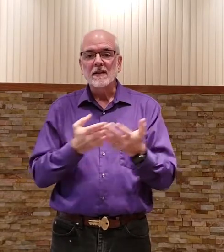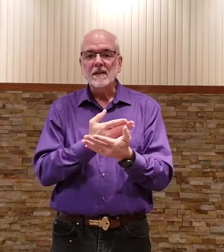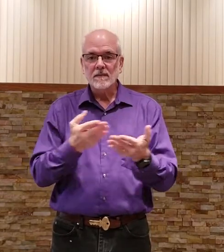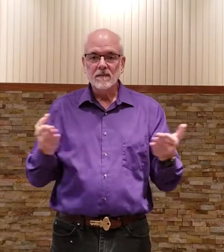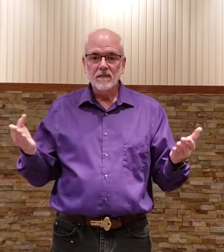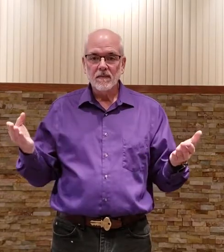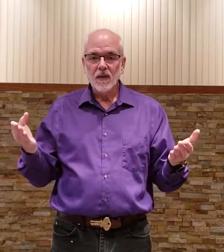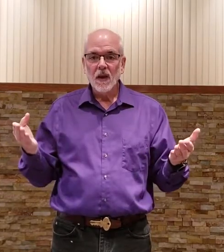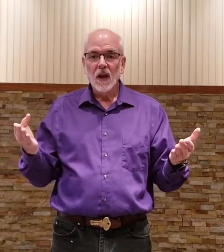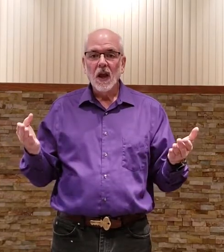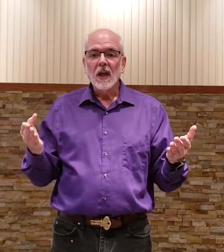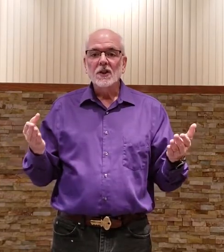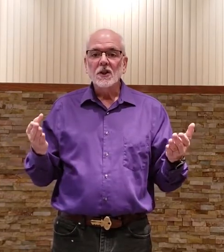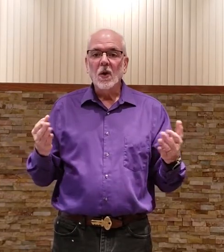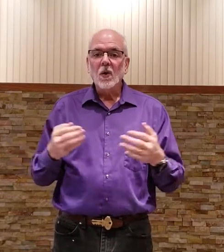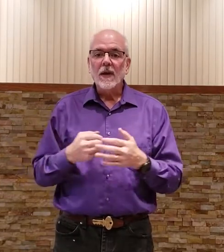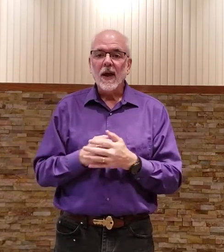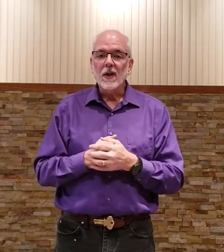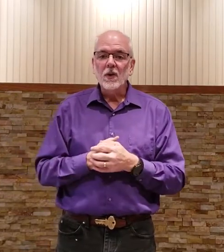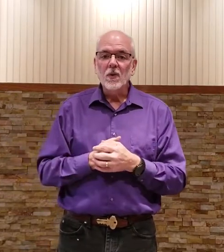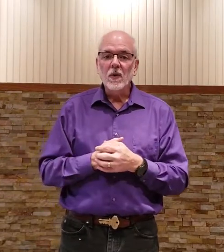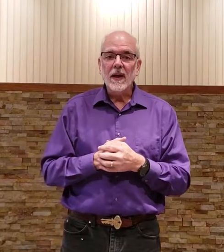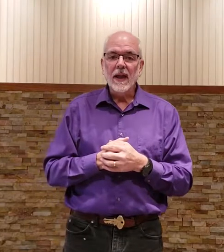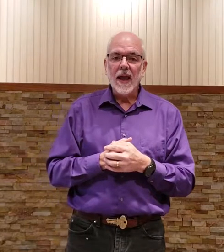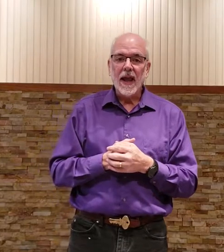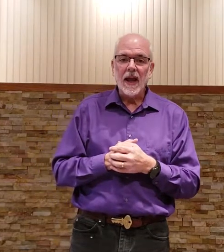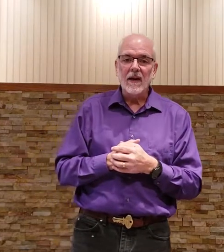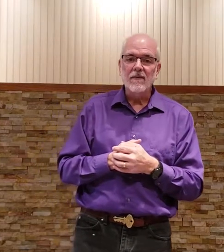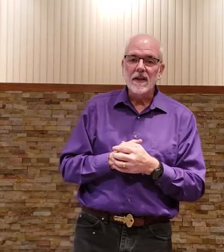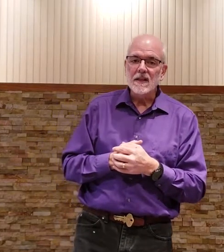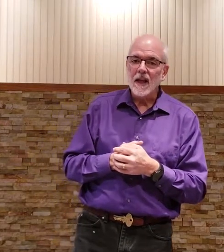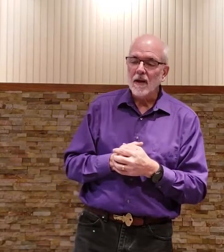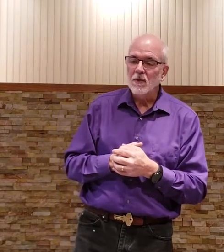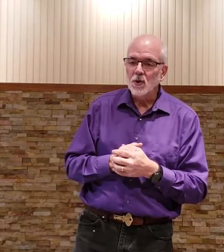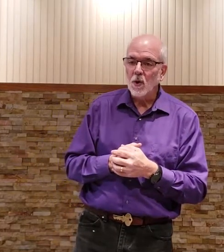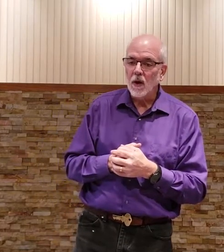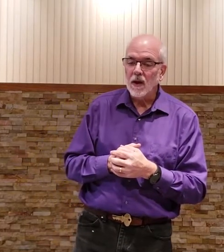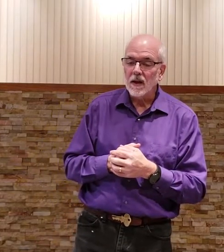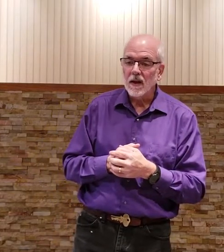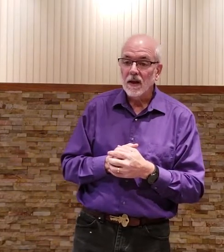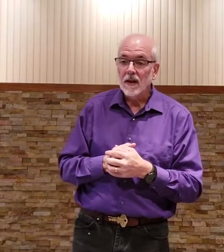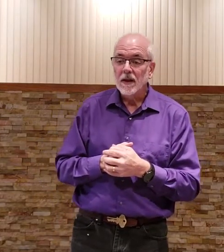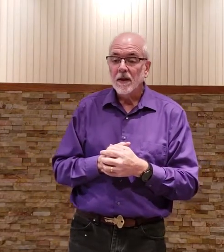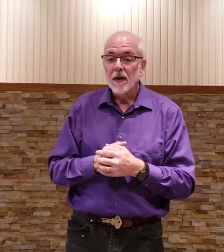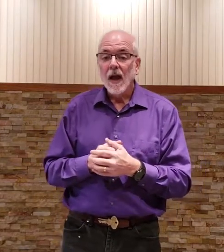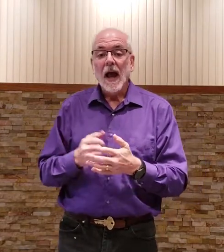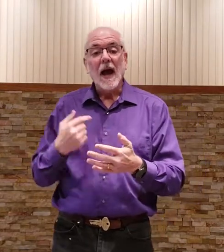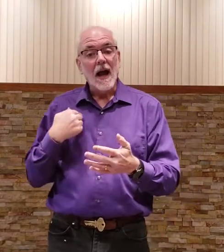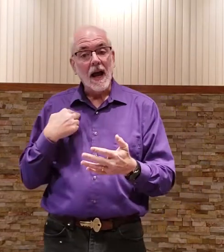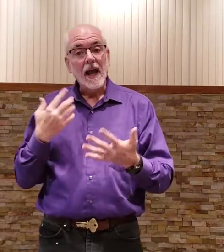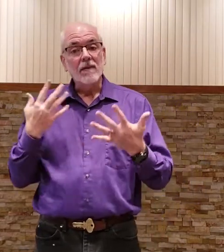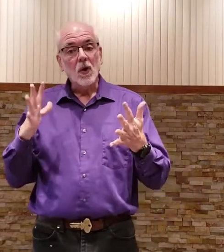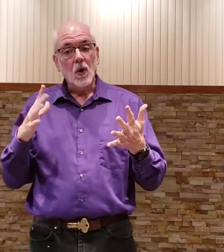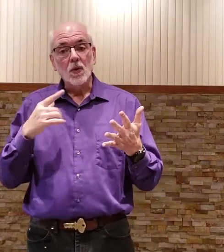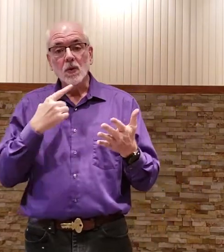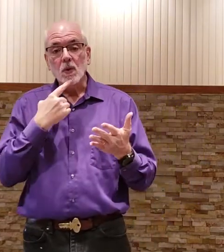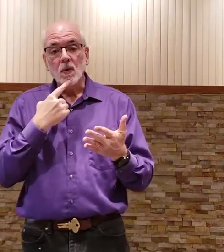so that you can have the same joy i have told you